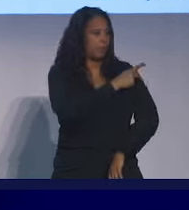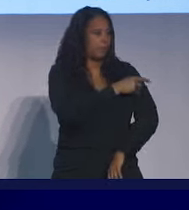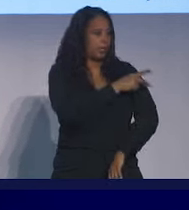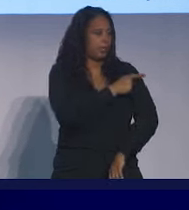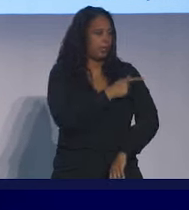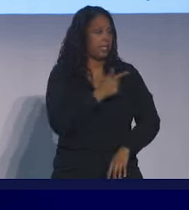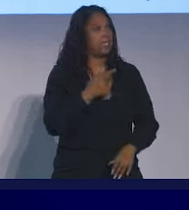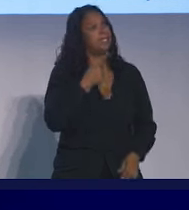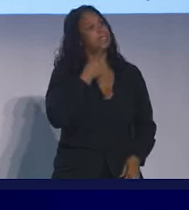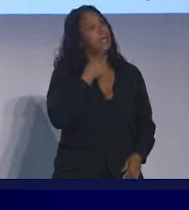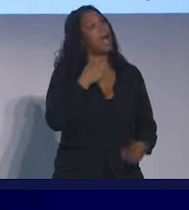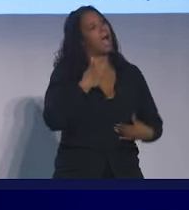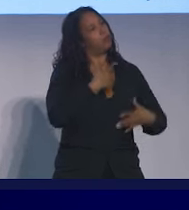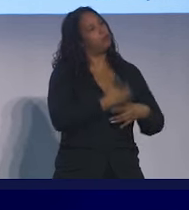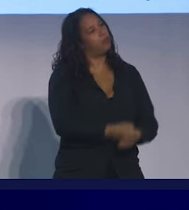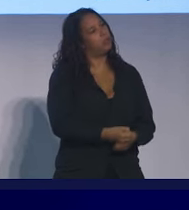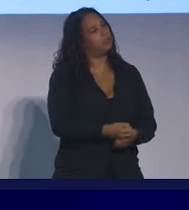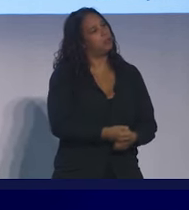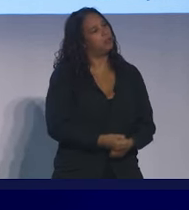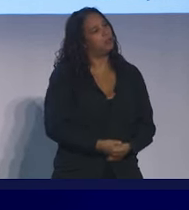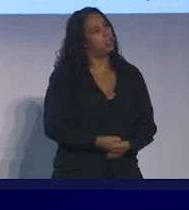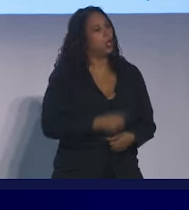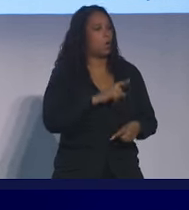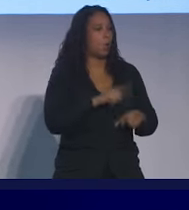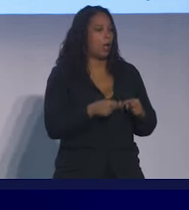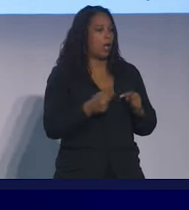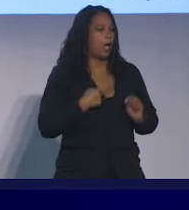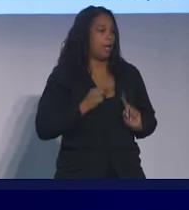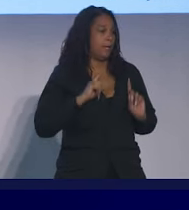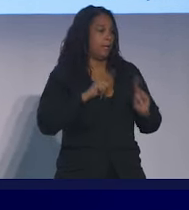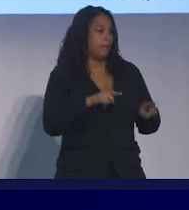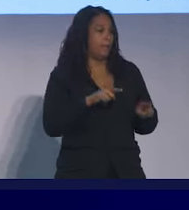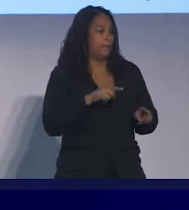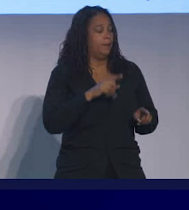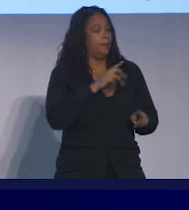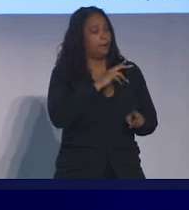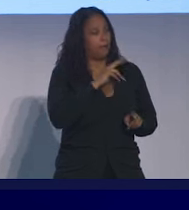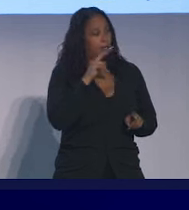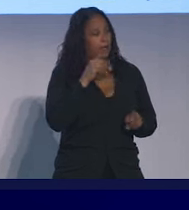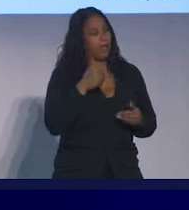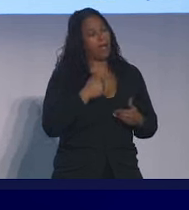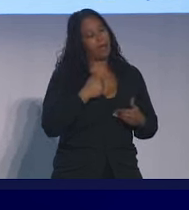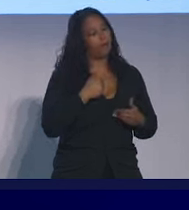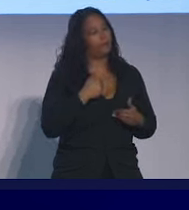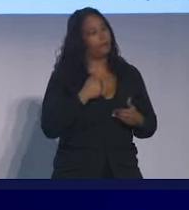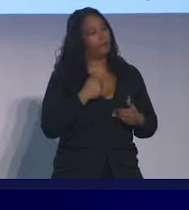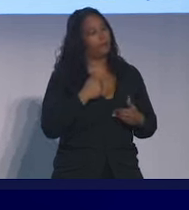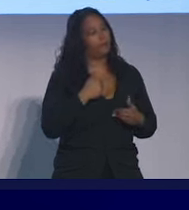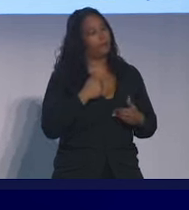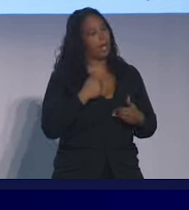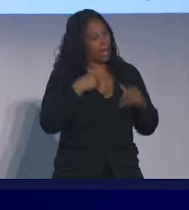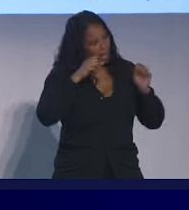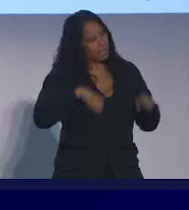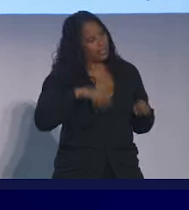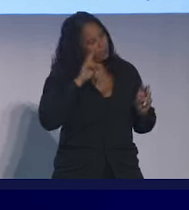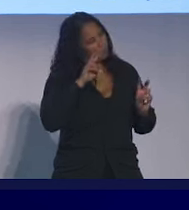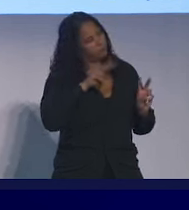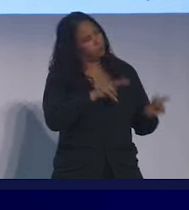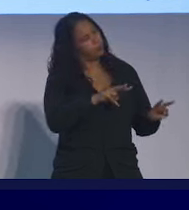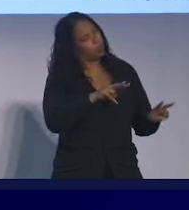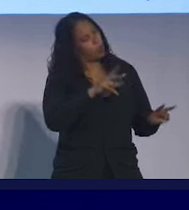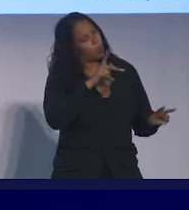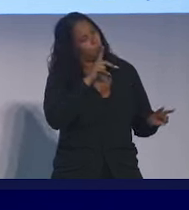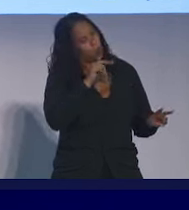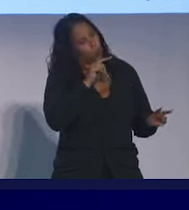trust? When I was a hospitalist, I sort of had this hypothesis that I could predict who was going to have a poor outcome,